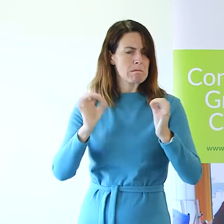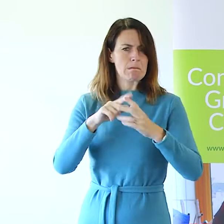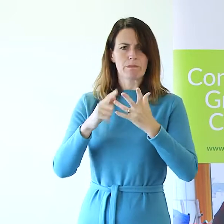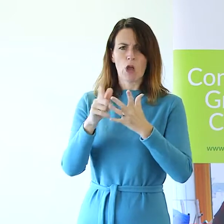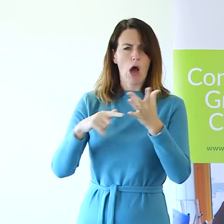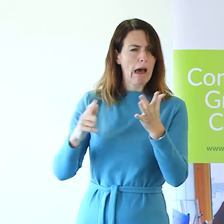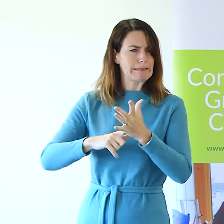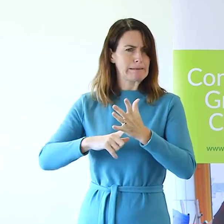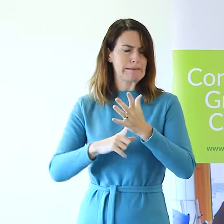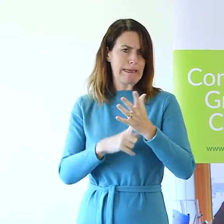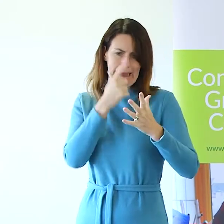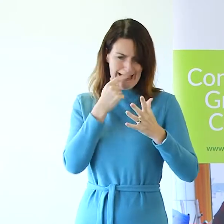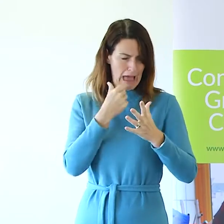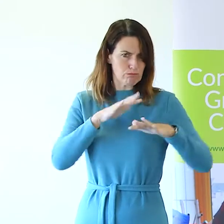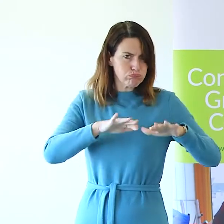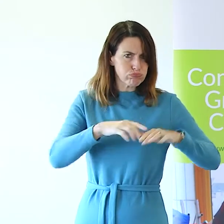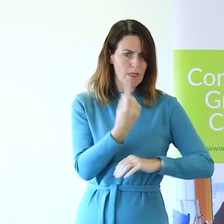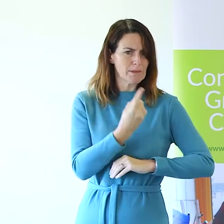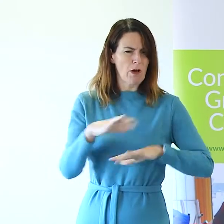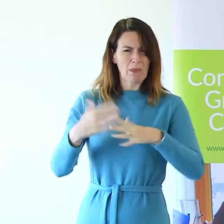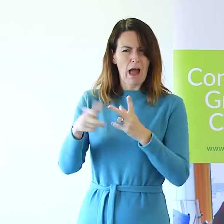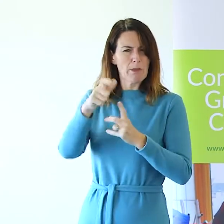IT or a quiet space to work.